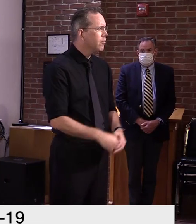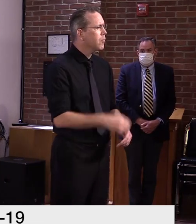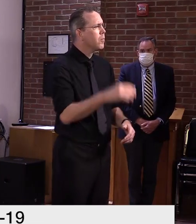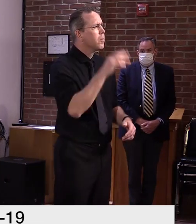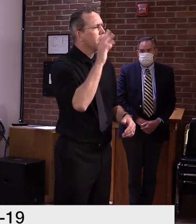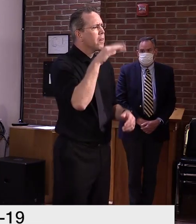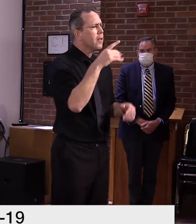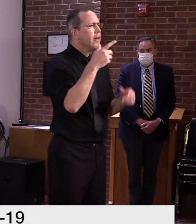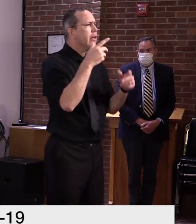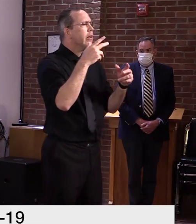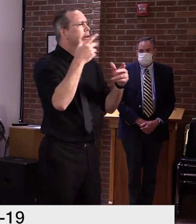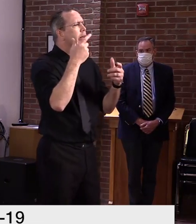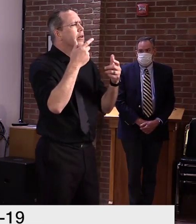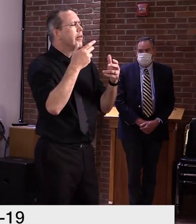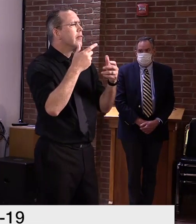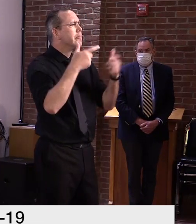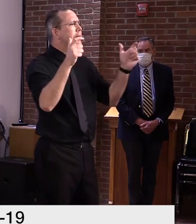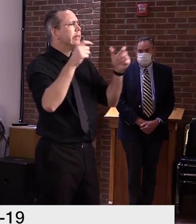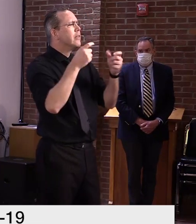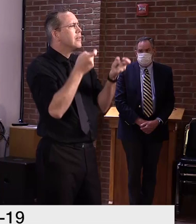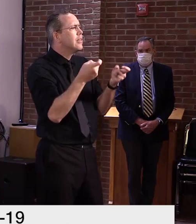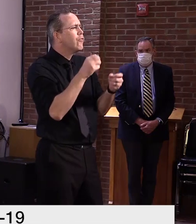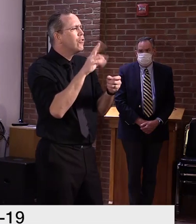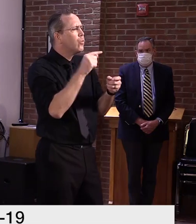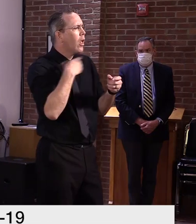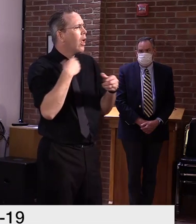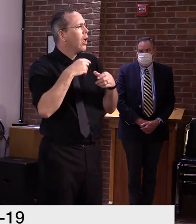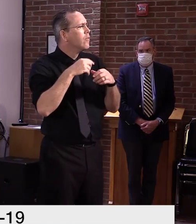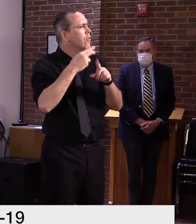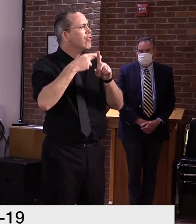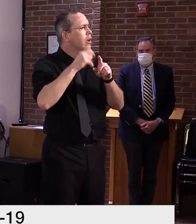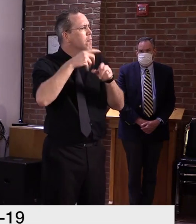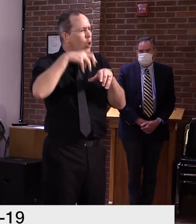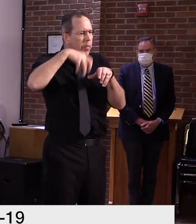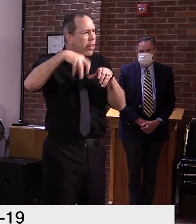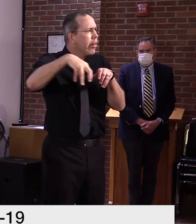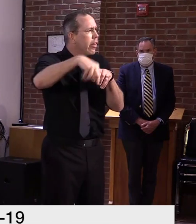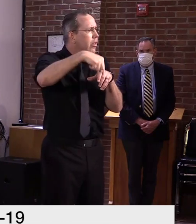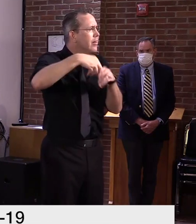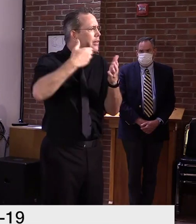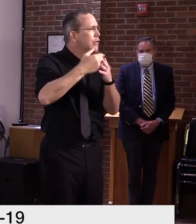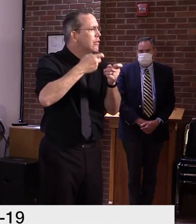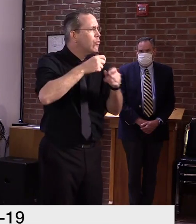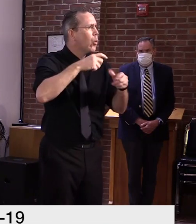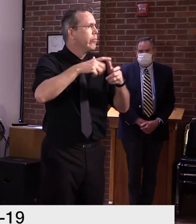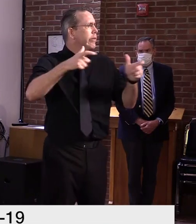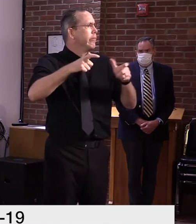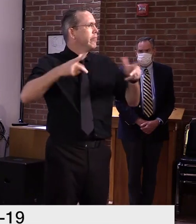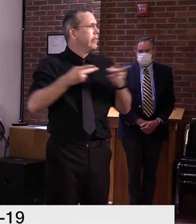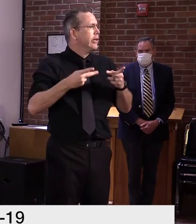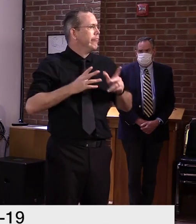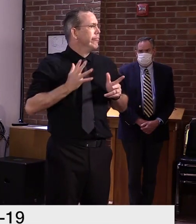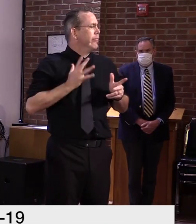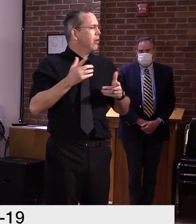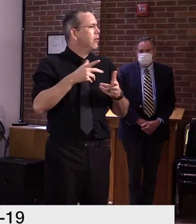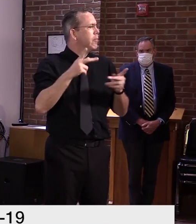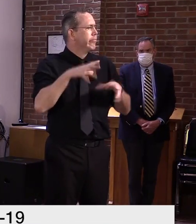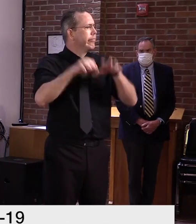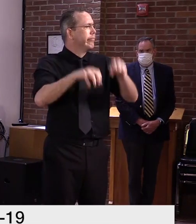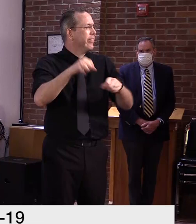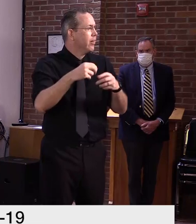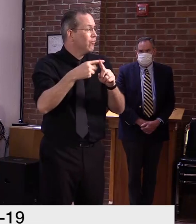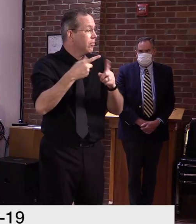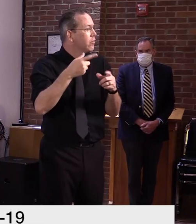monitor in some capacity. We have guidelines for that monitoring. I might ask Deputy Secretary Brady,